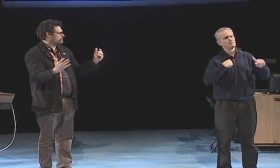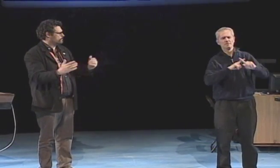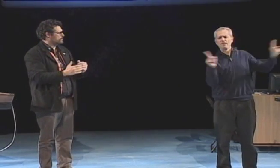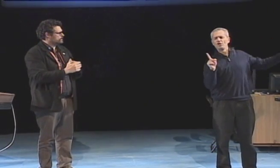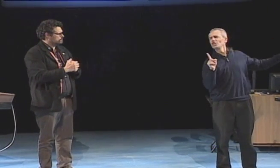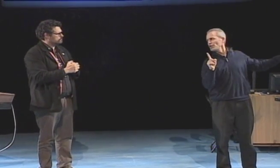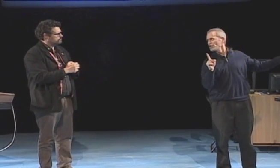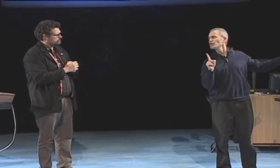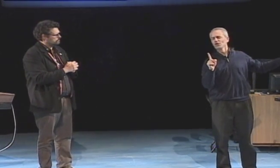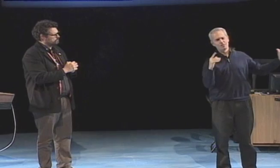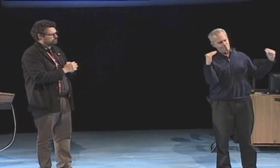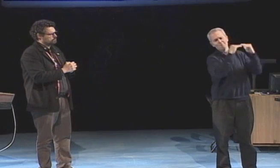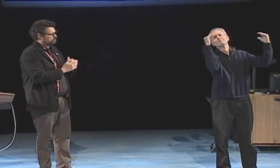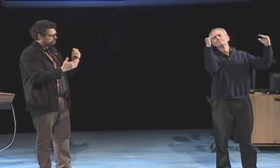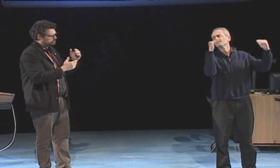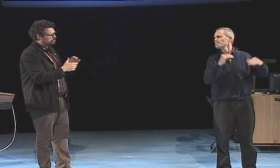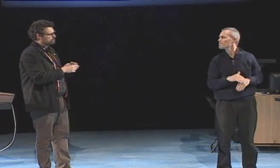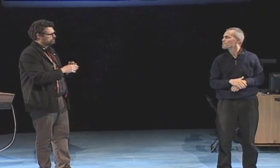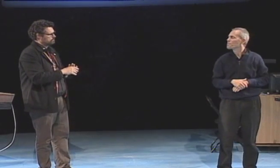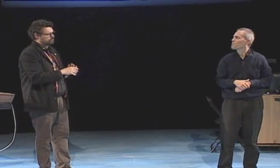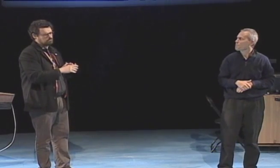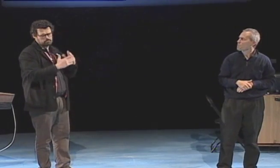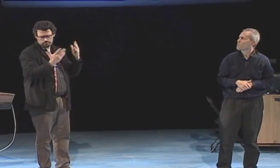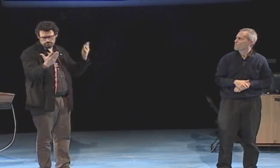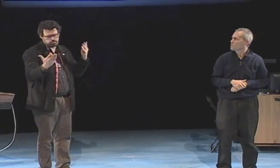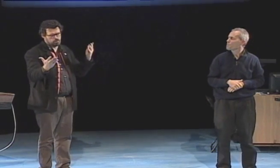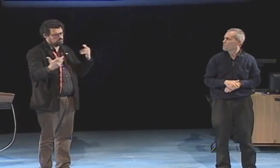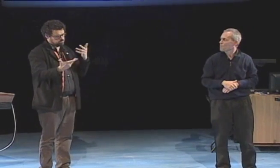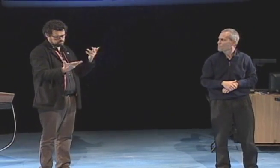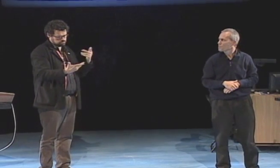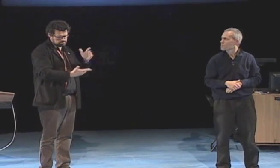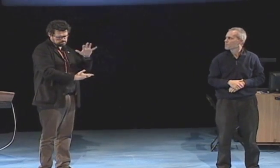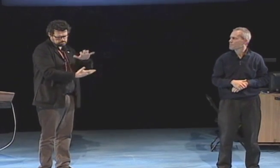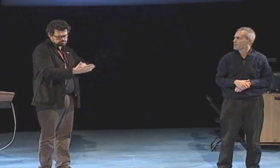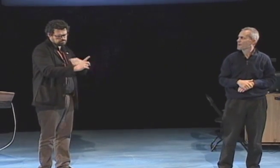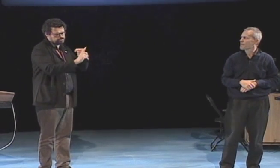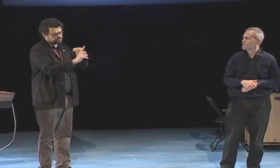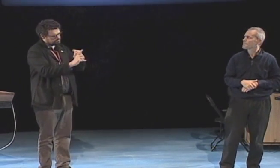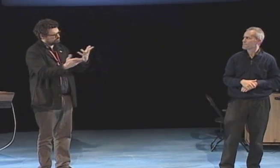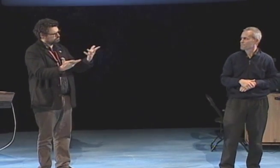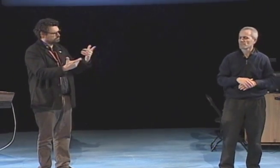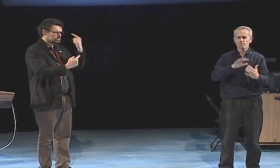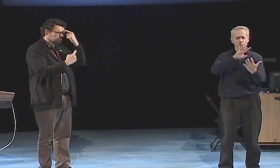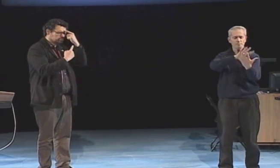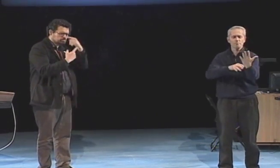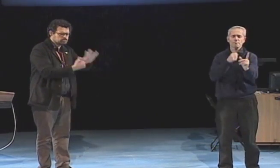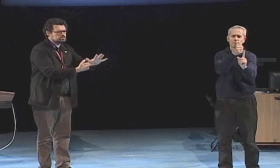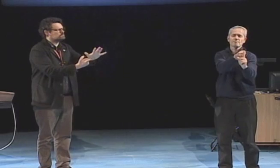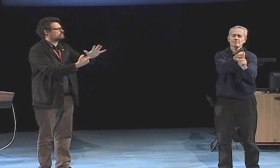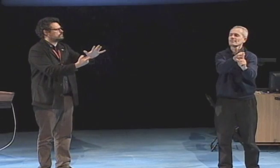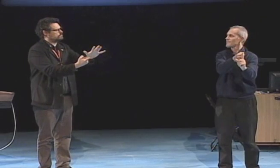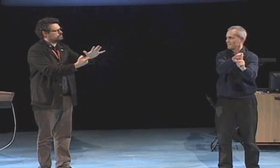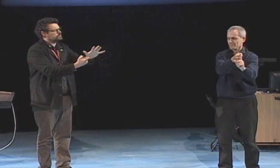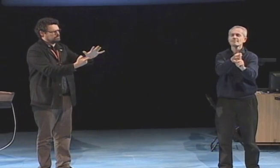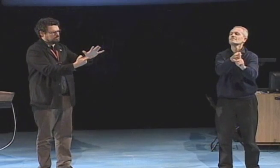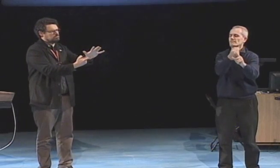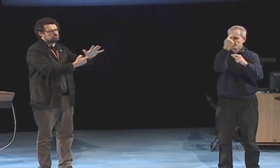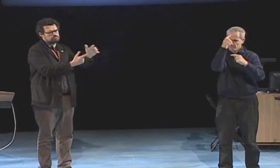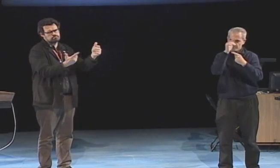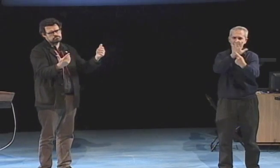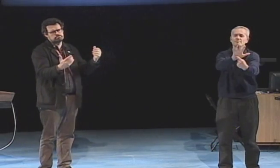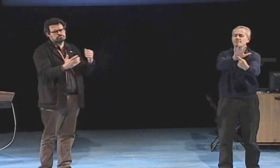was about making a powerful impact to gain equal footing with the hearing world.